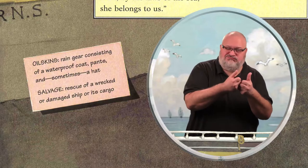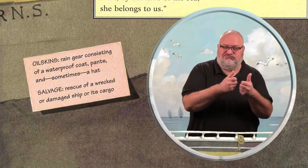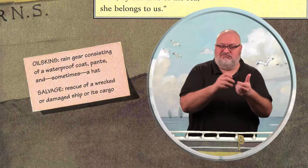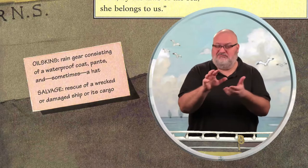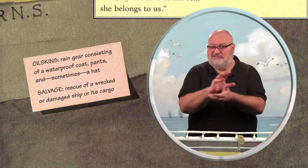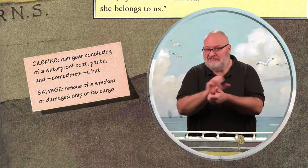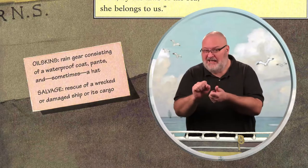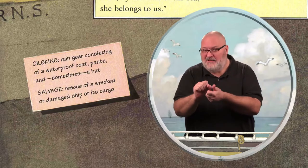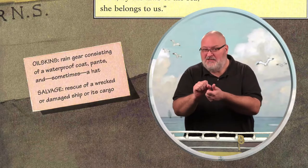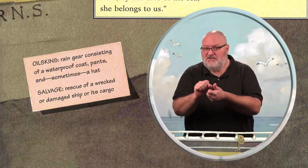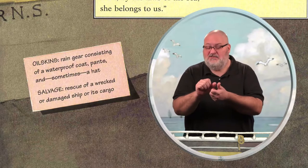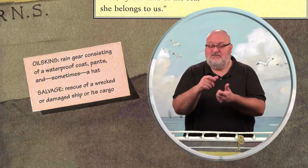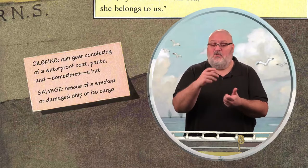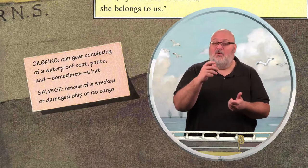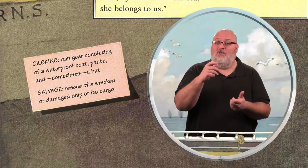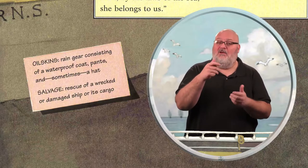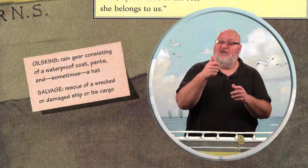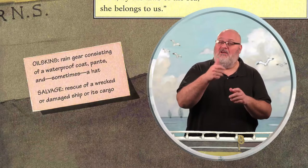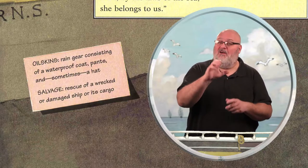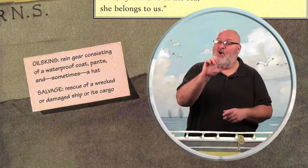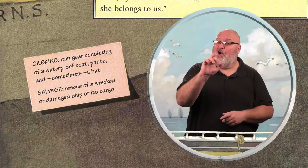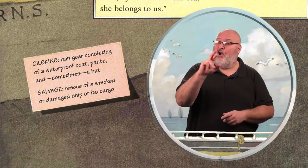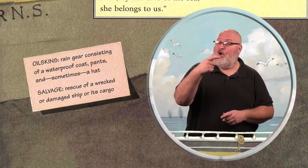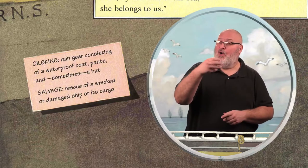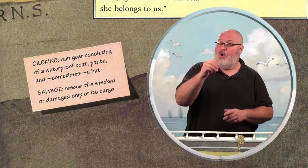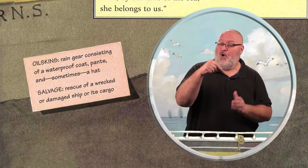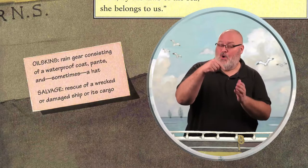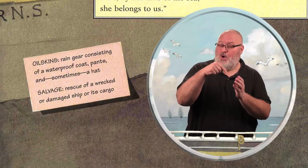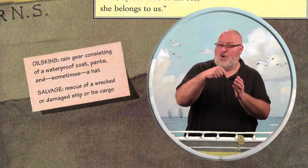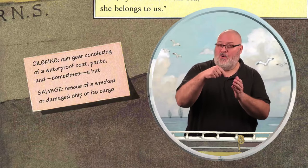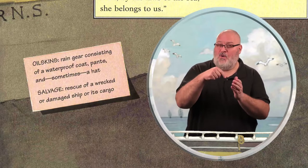Rescue of a wrecked or damaged ship or its cargo.